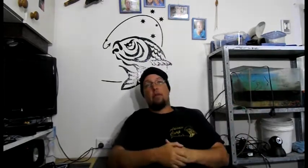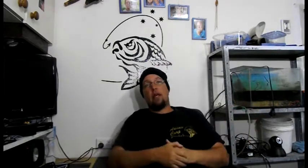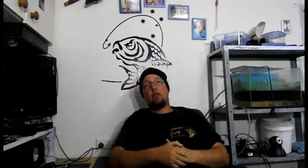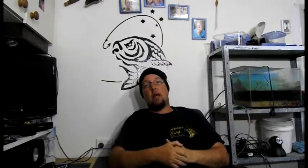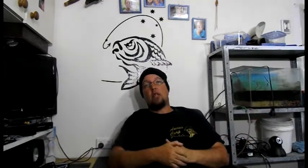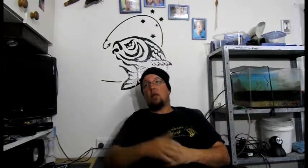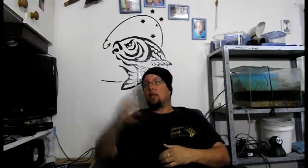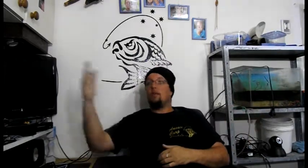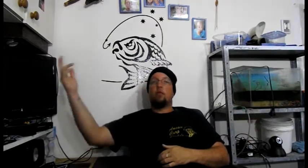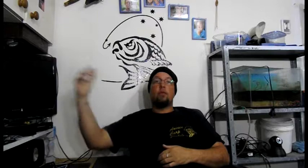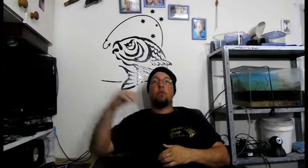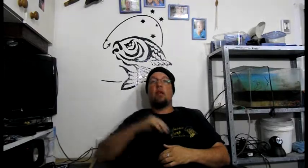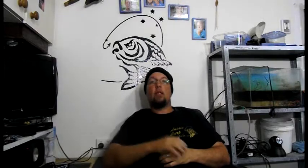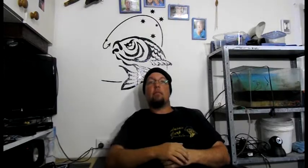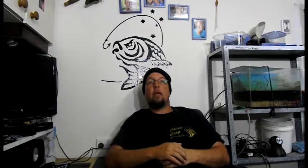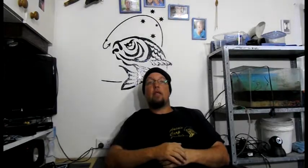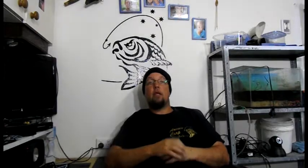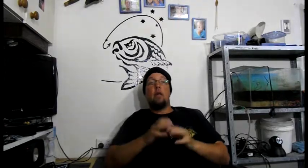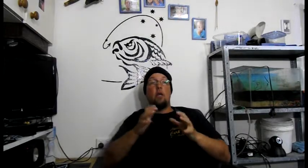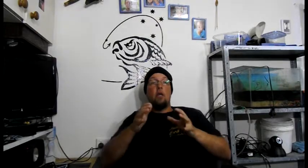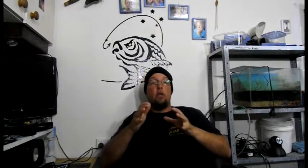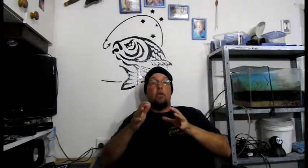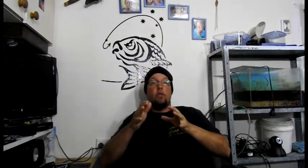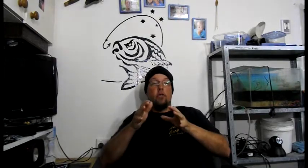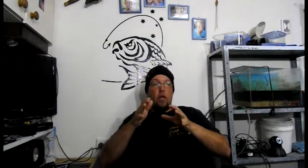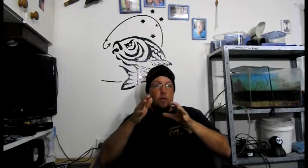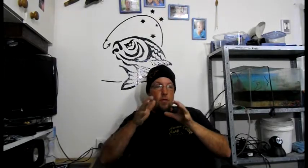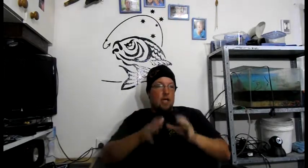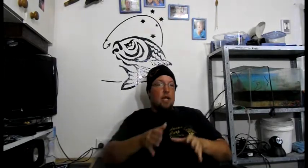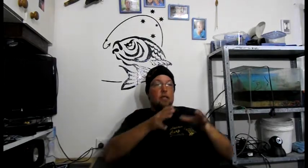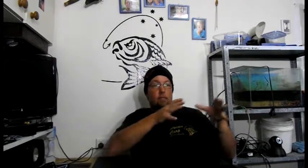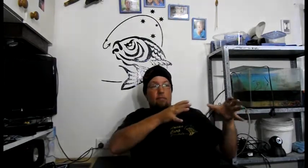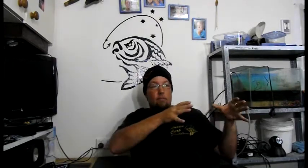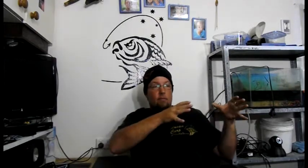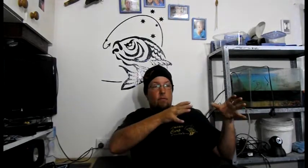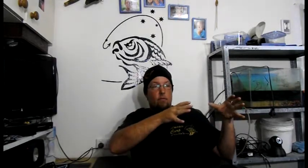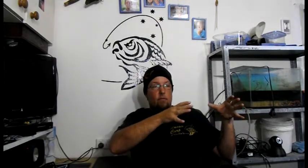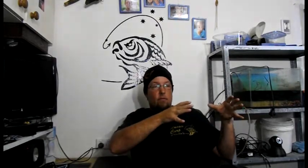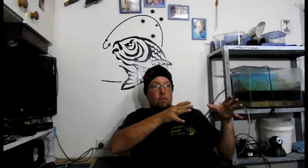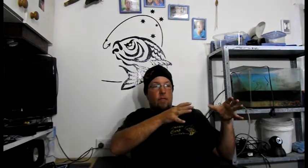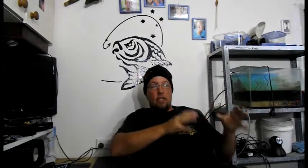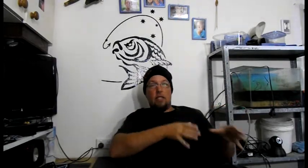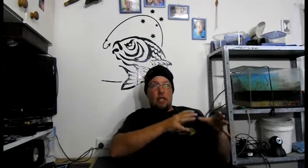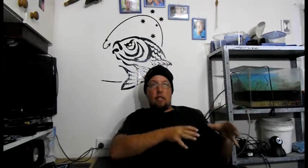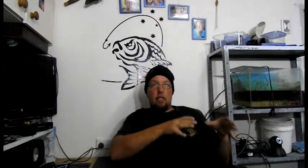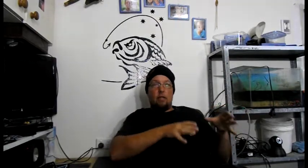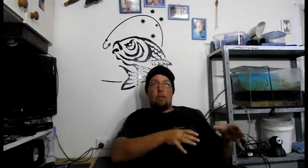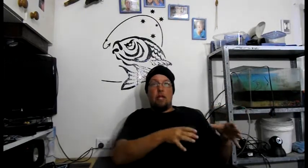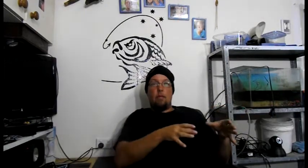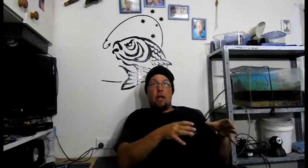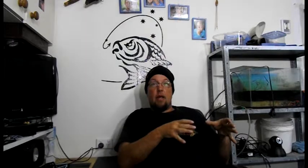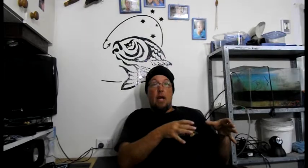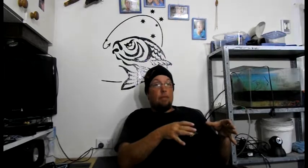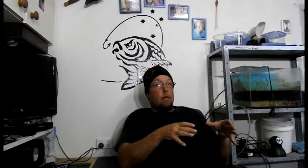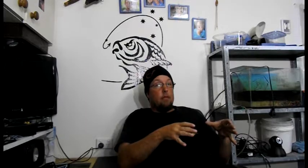to go and catch one of them or some Australian bass. So, yes, something does need to be done about carp numbers.